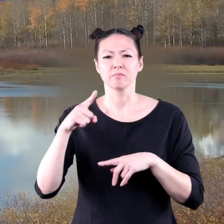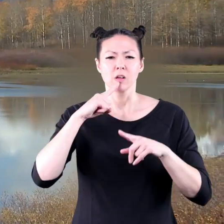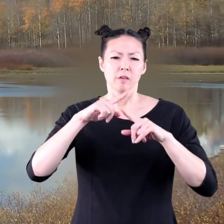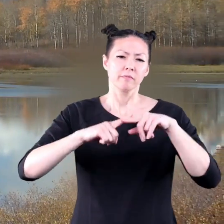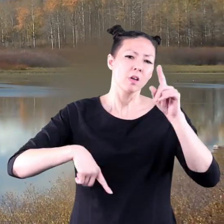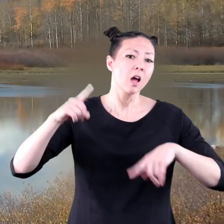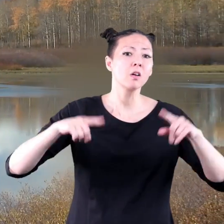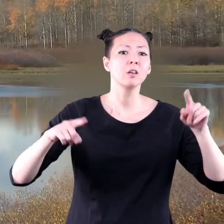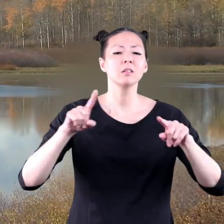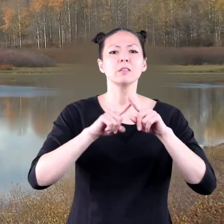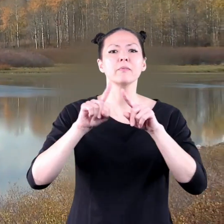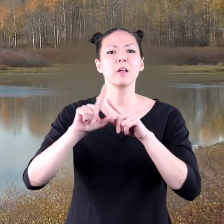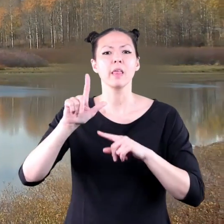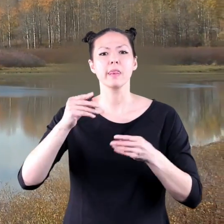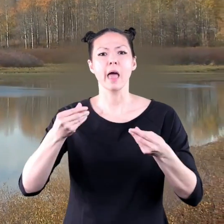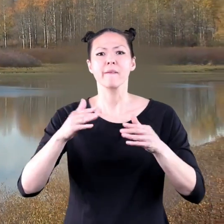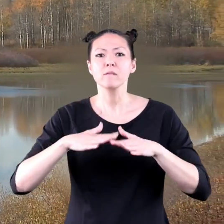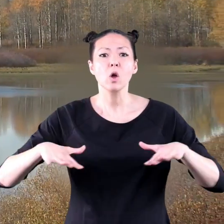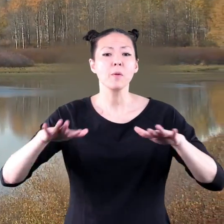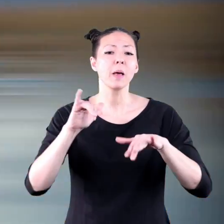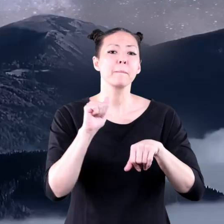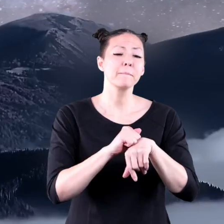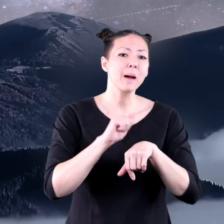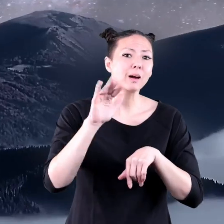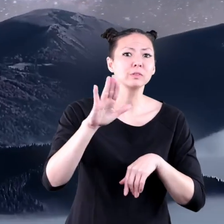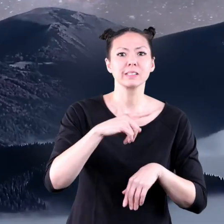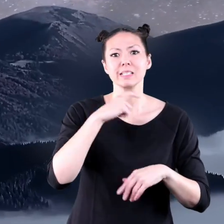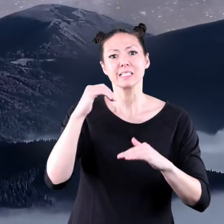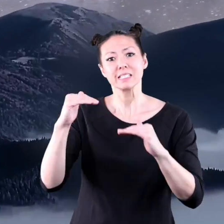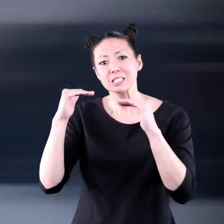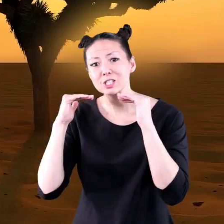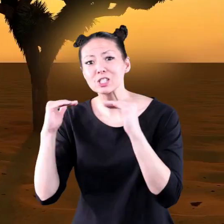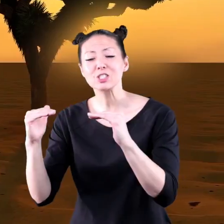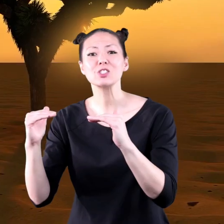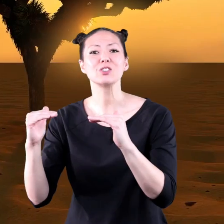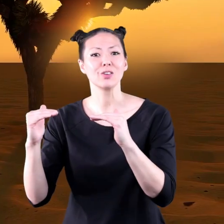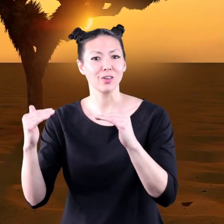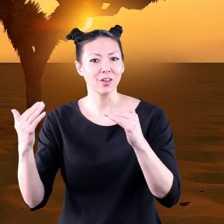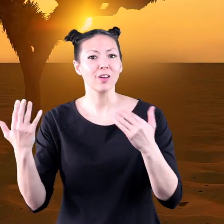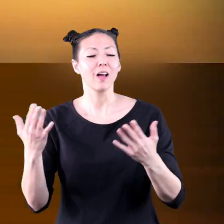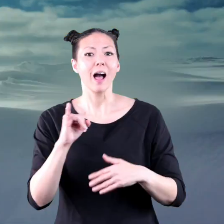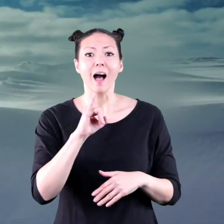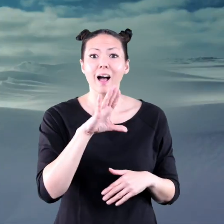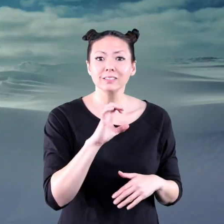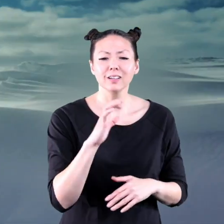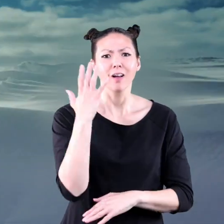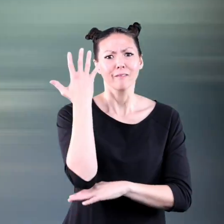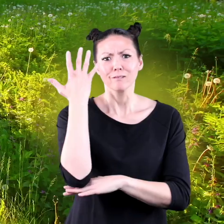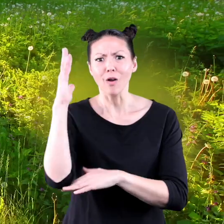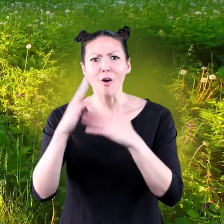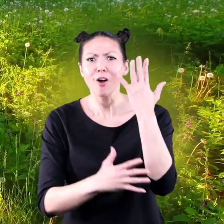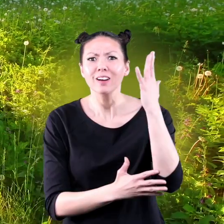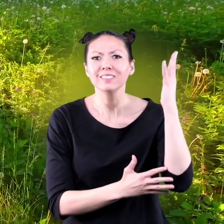types of land forms such as mountains deserts ice and forests